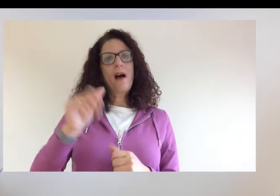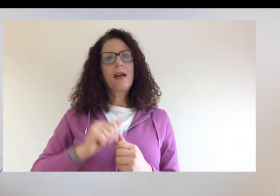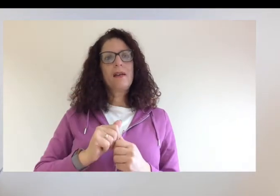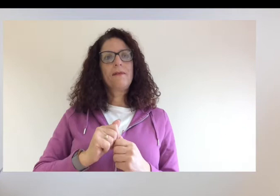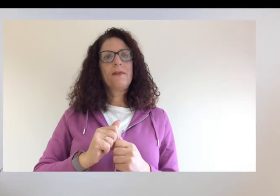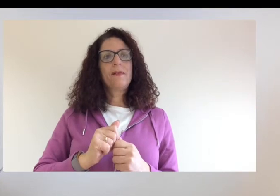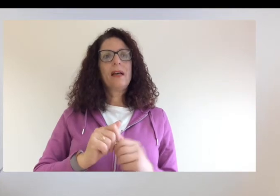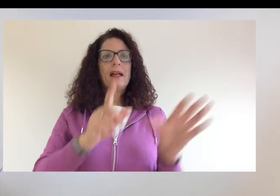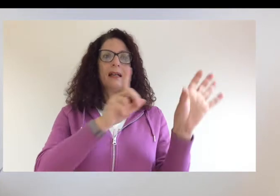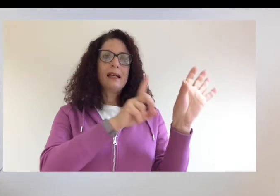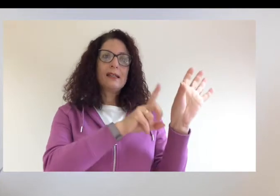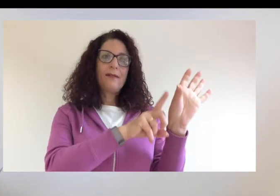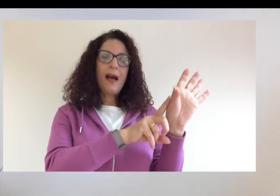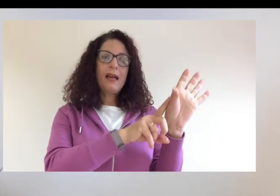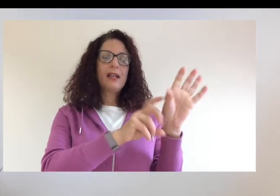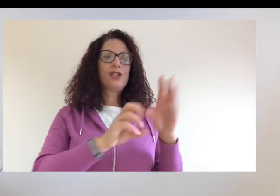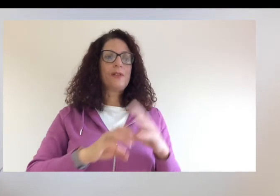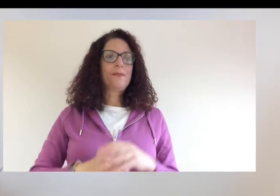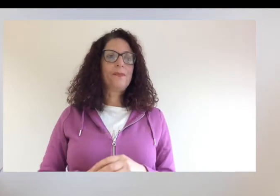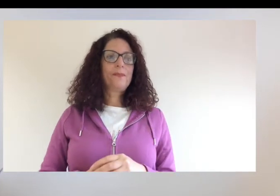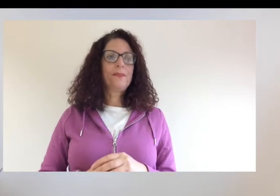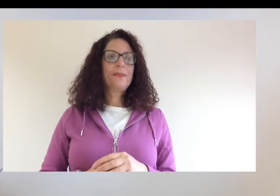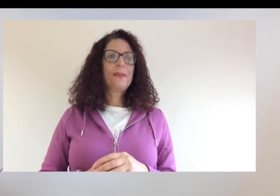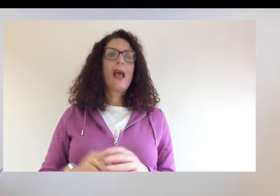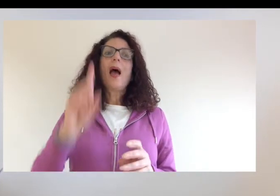People with learning disabilities.